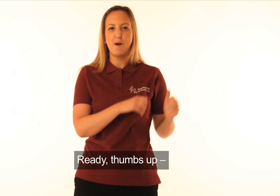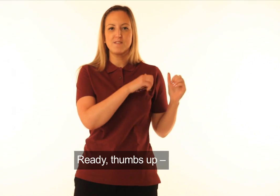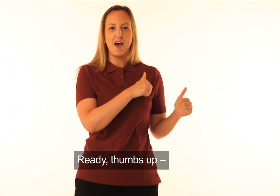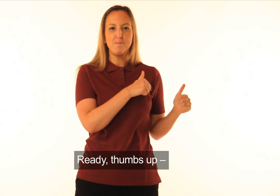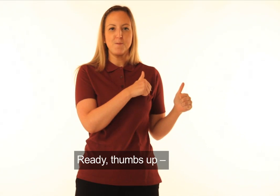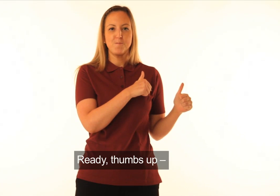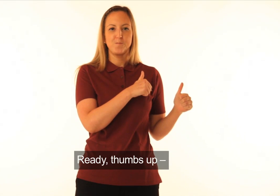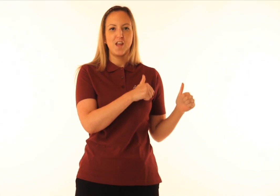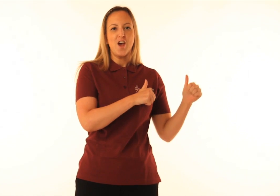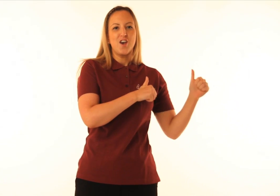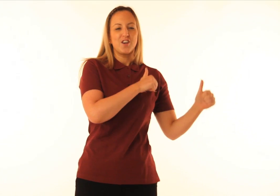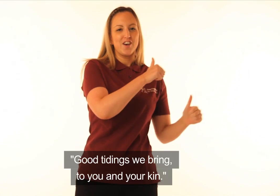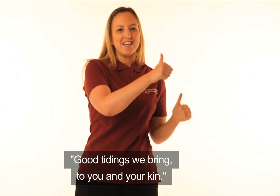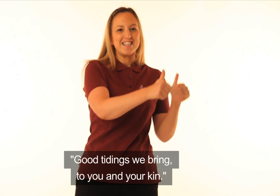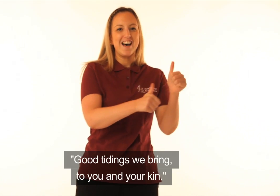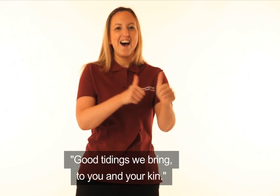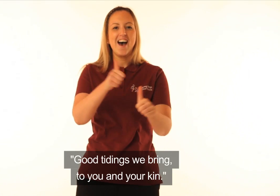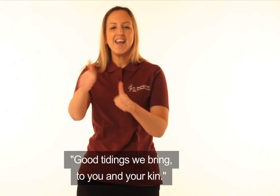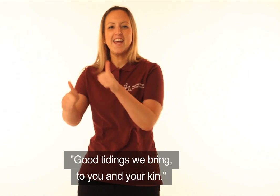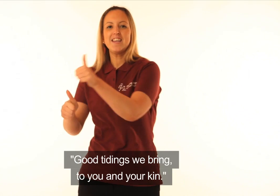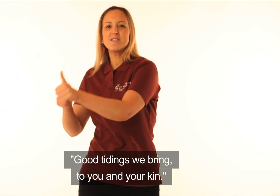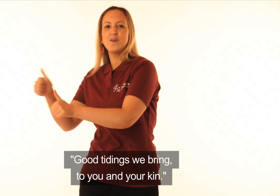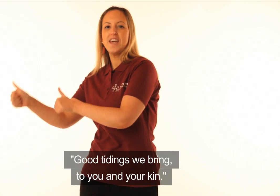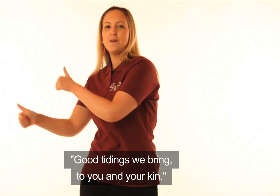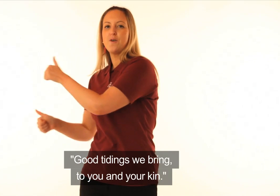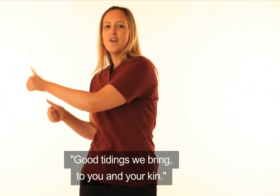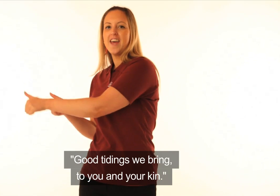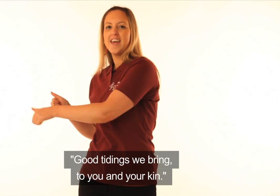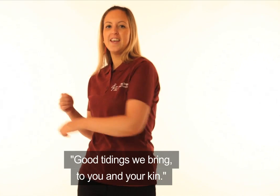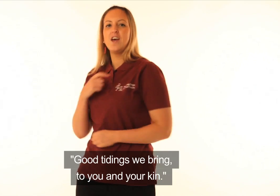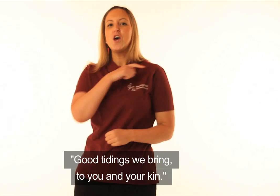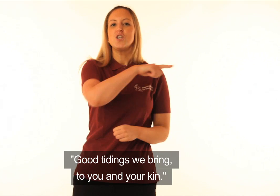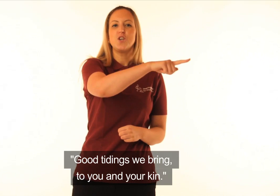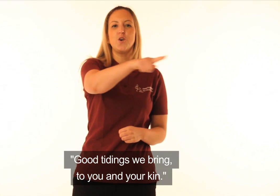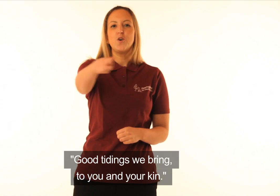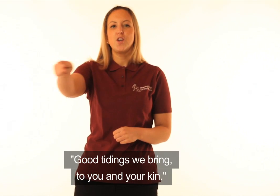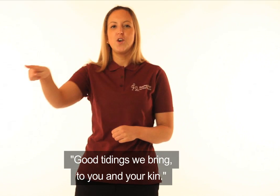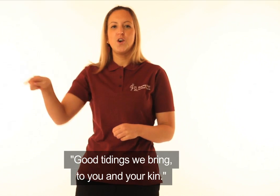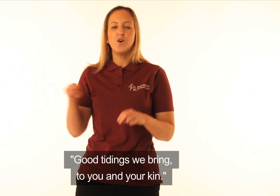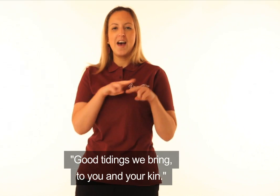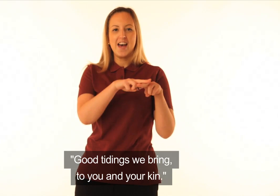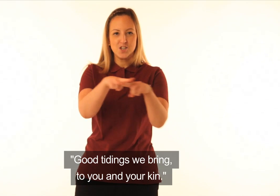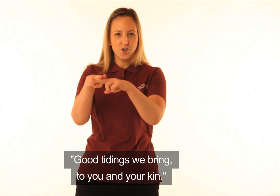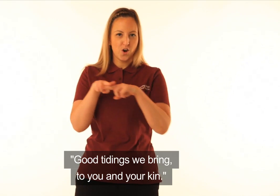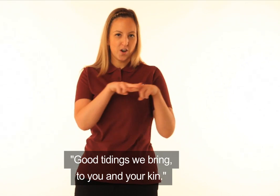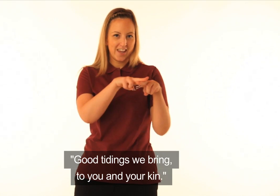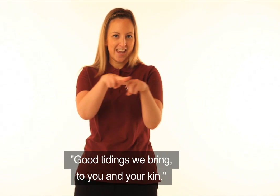Thumbs up. Good tidings we bring. To you and your kin.